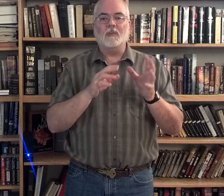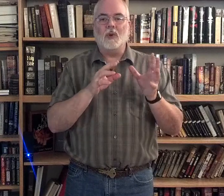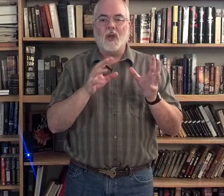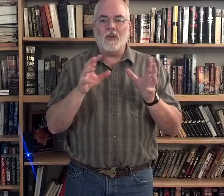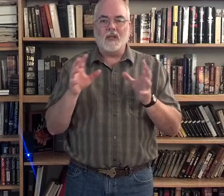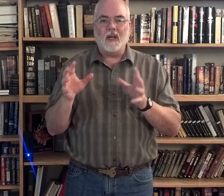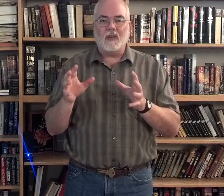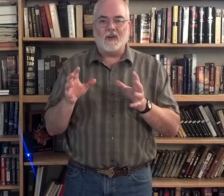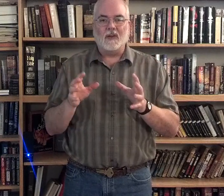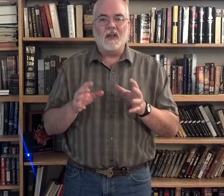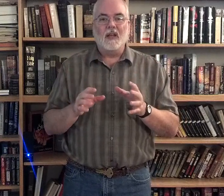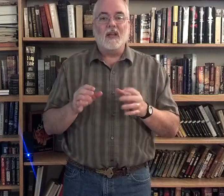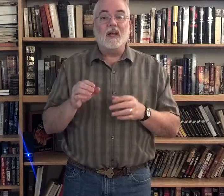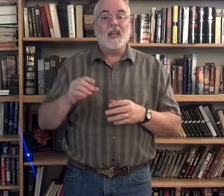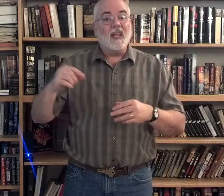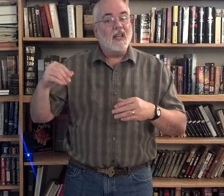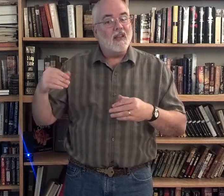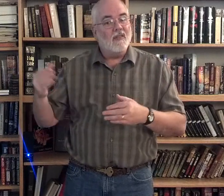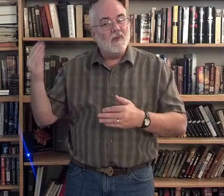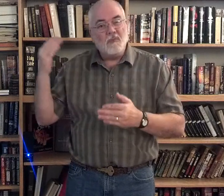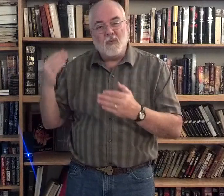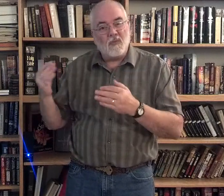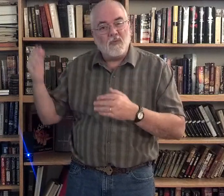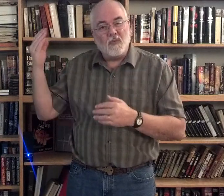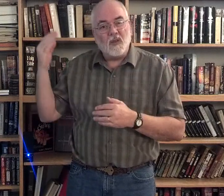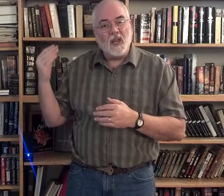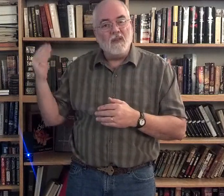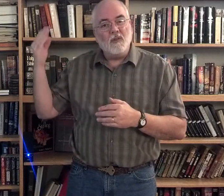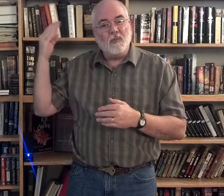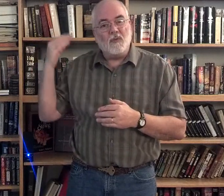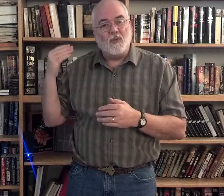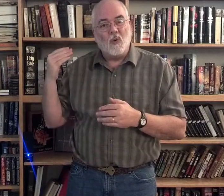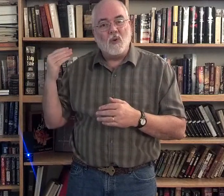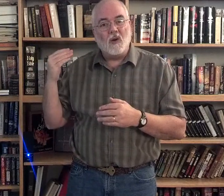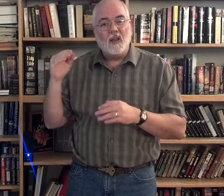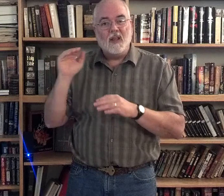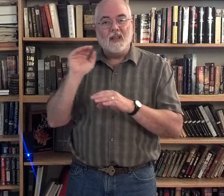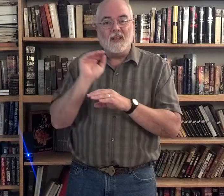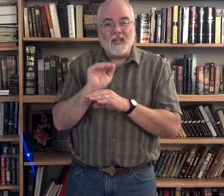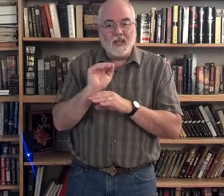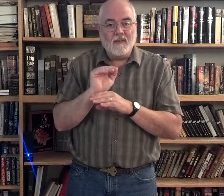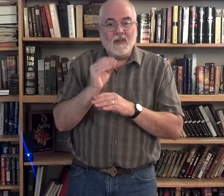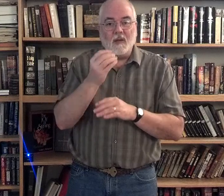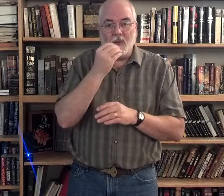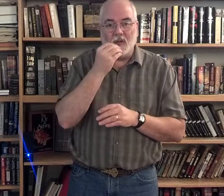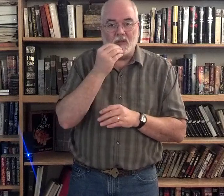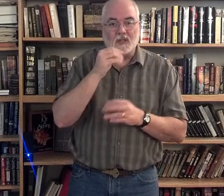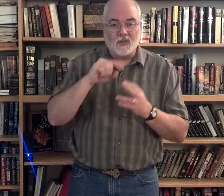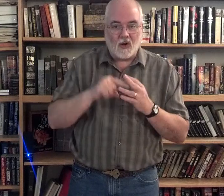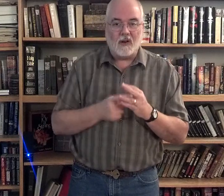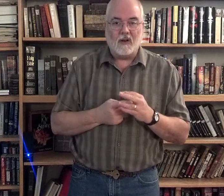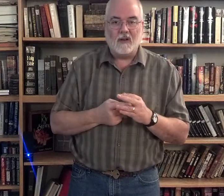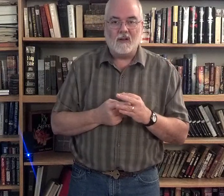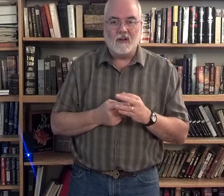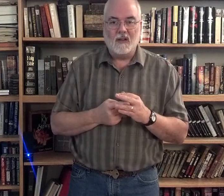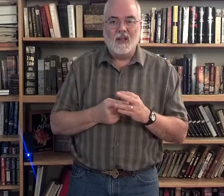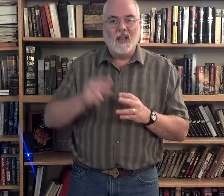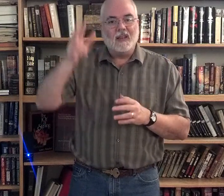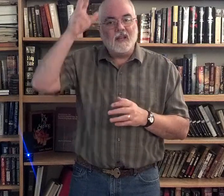put all that together. Even before the evening meal started. The